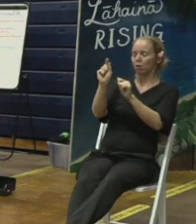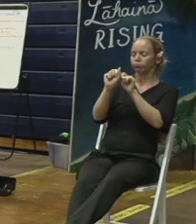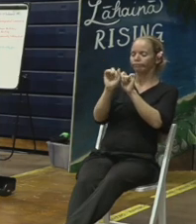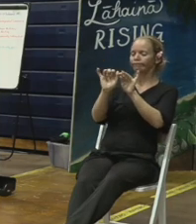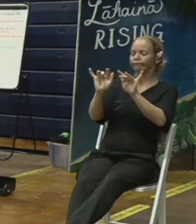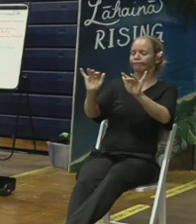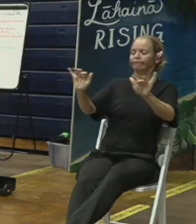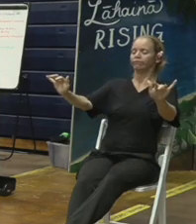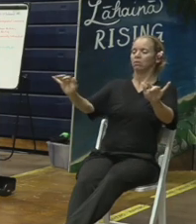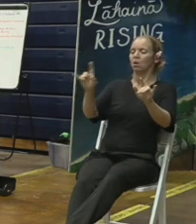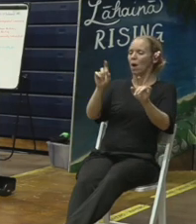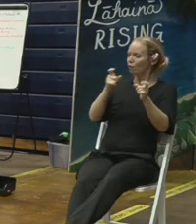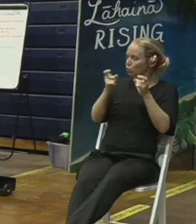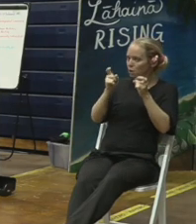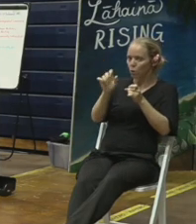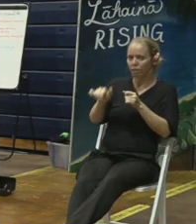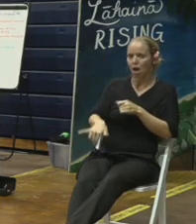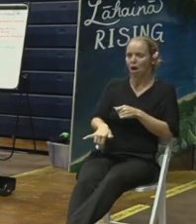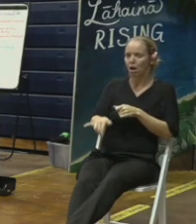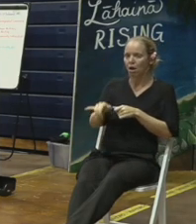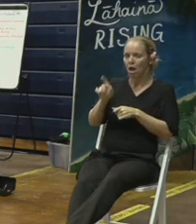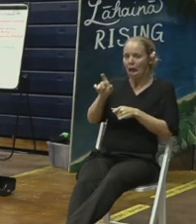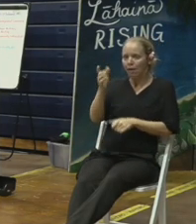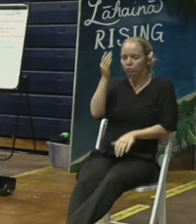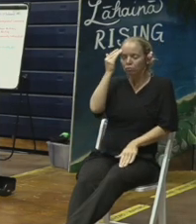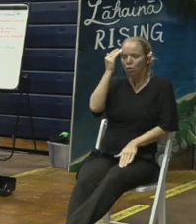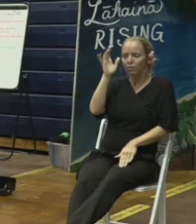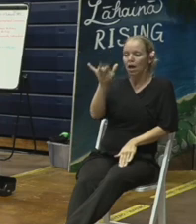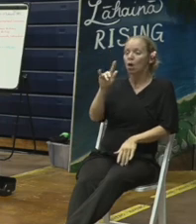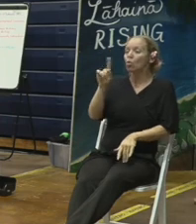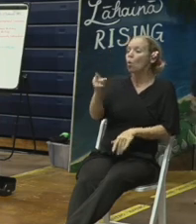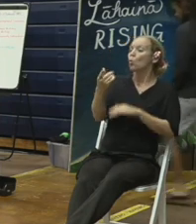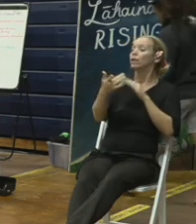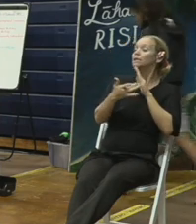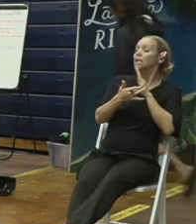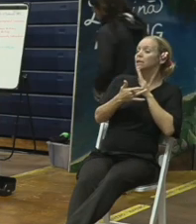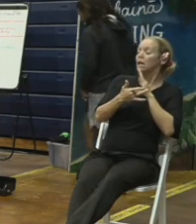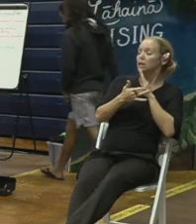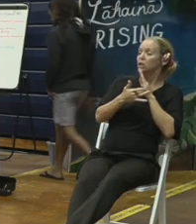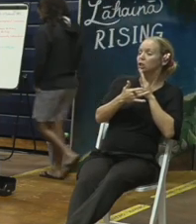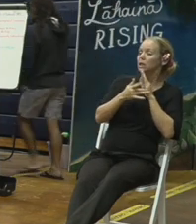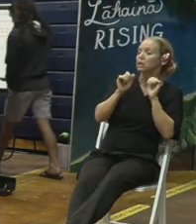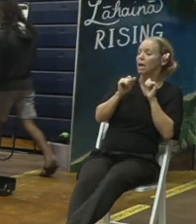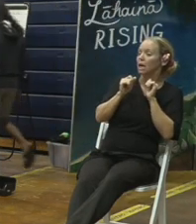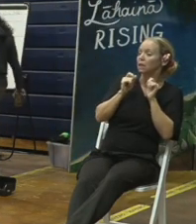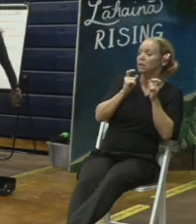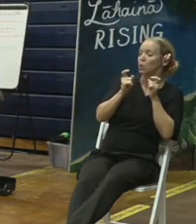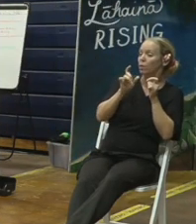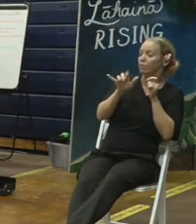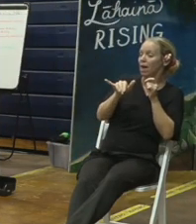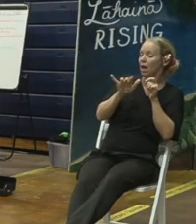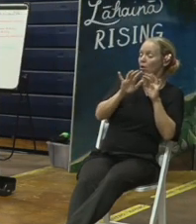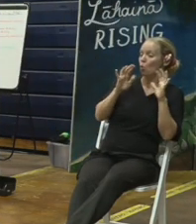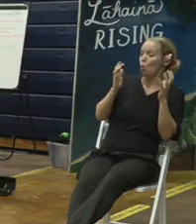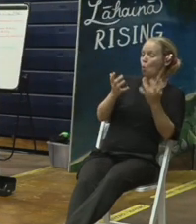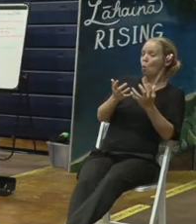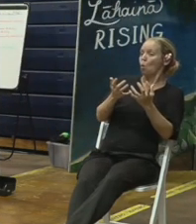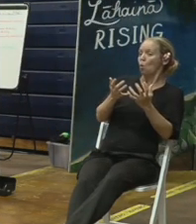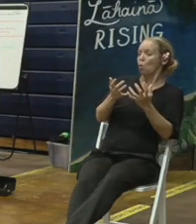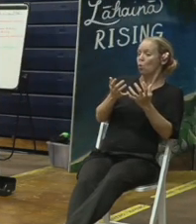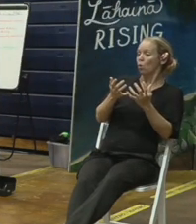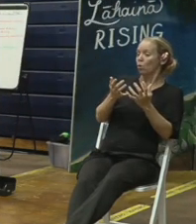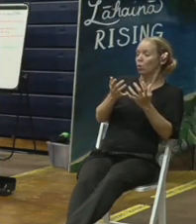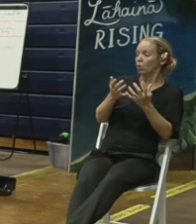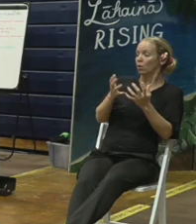that we have to deal with that the only technology on the planet right now that can deal with this as a whole is some of these